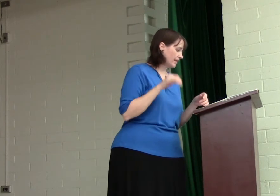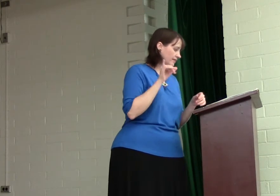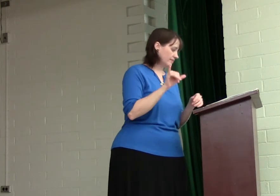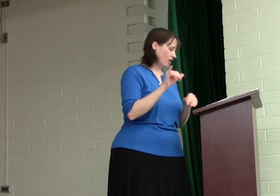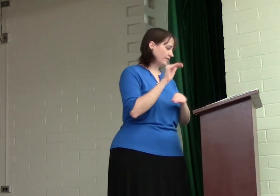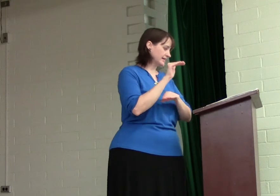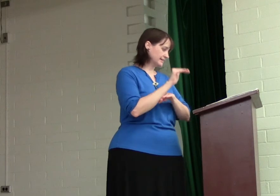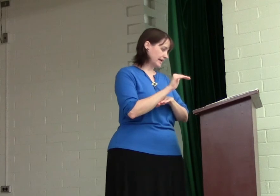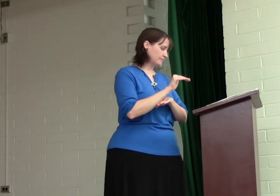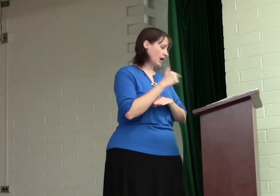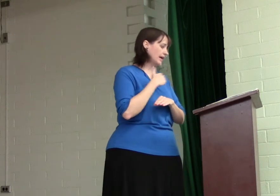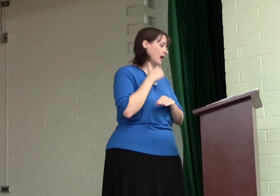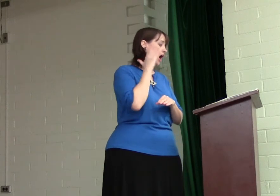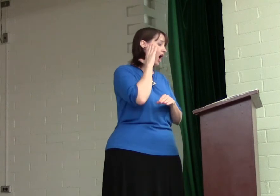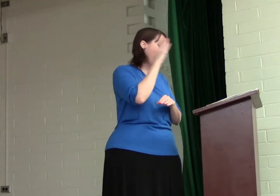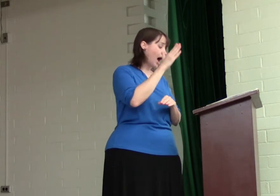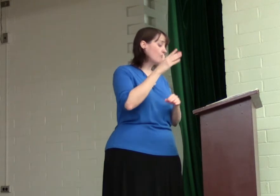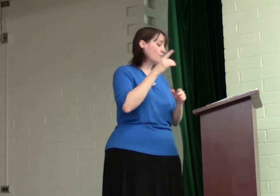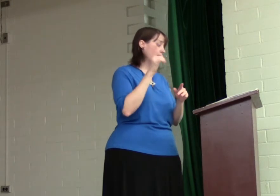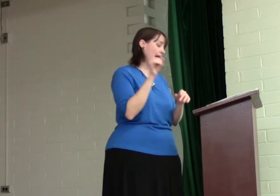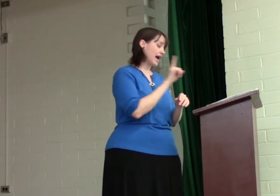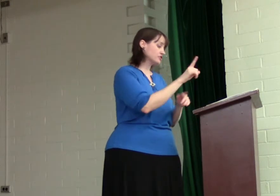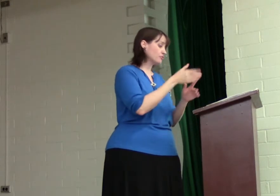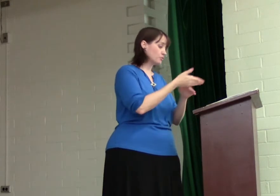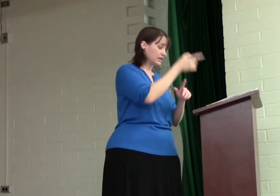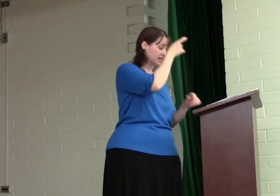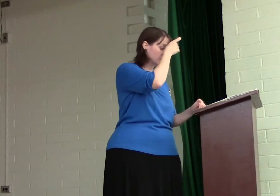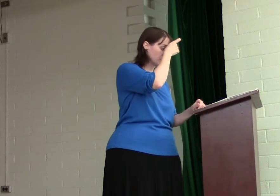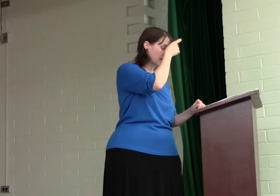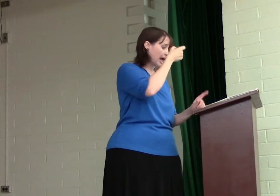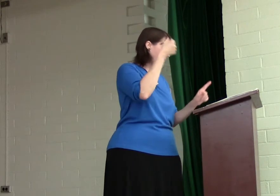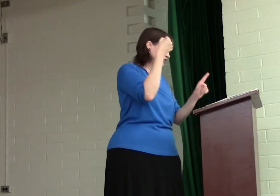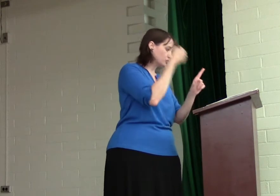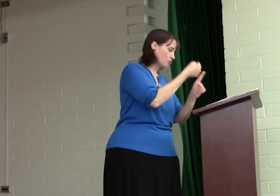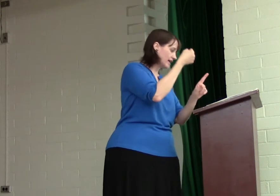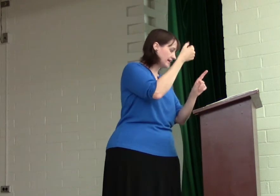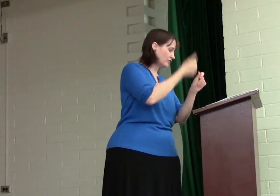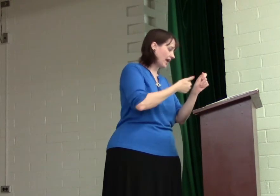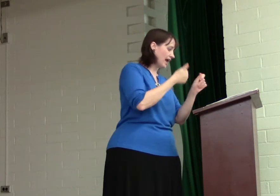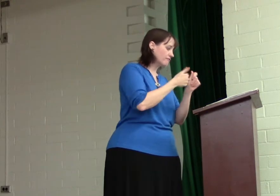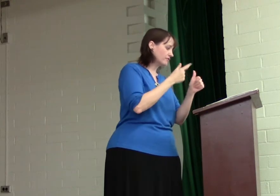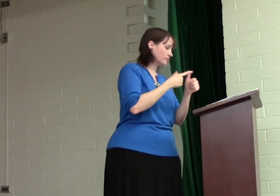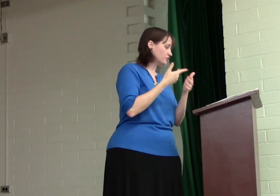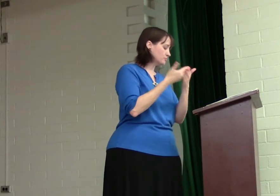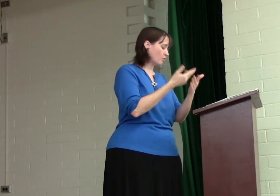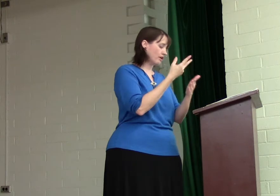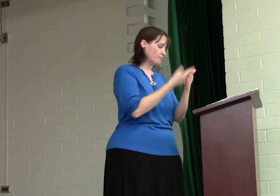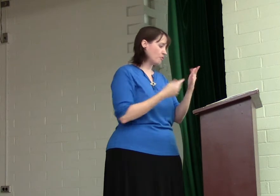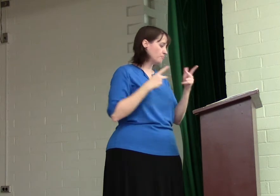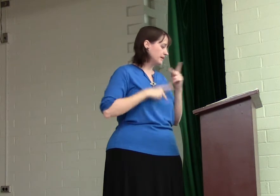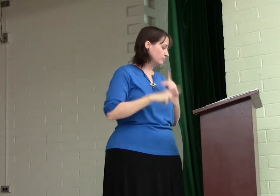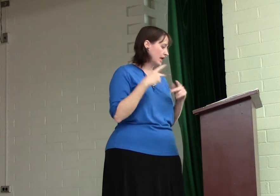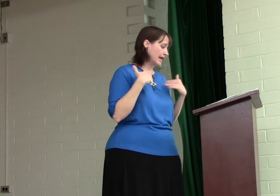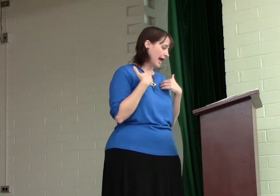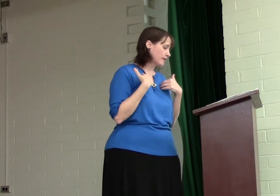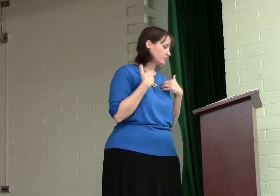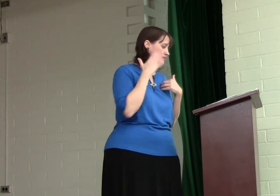On that same night, I will pass through Egypt and strike out every firstborn of both people and animals.